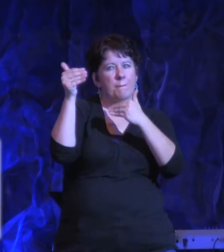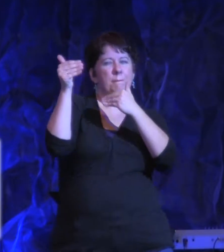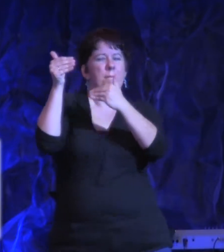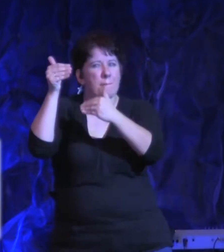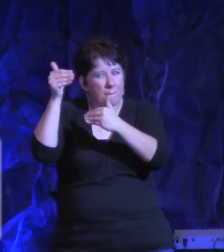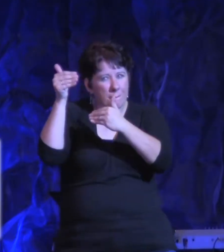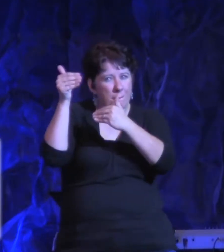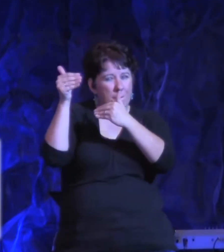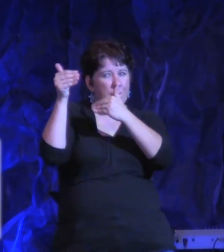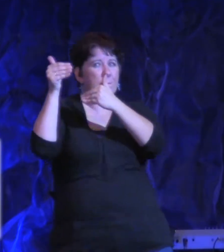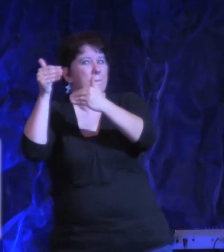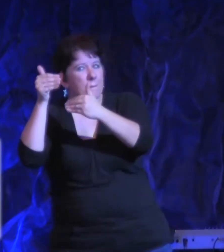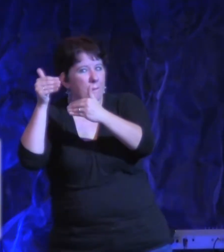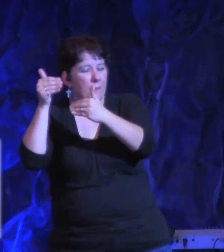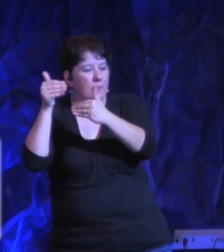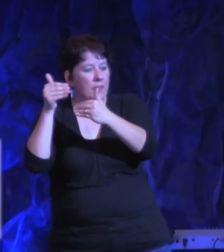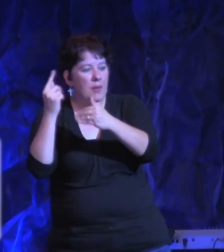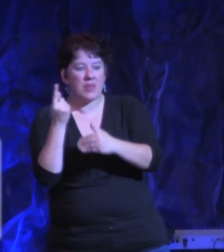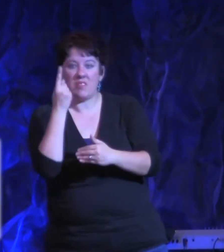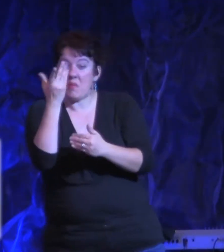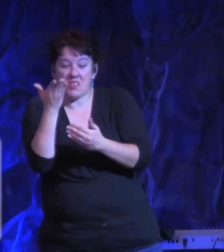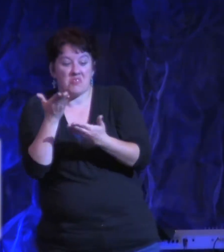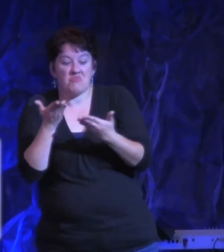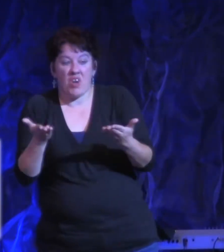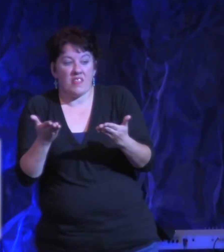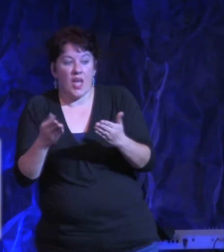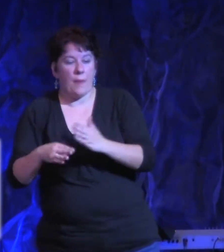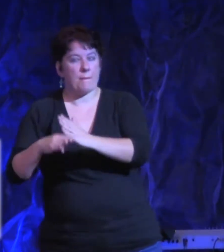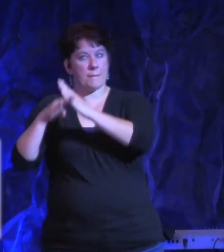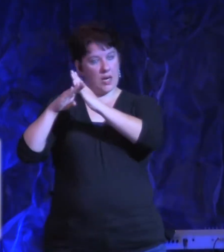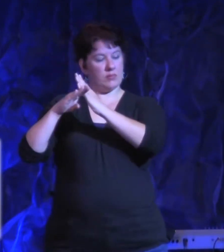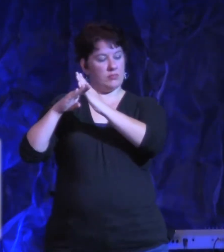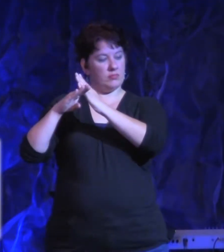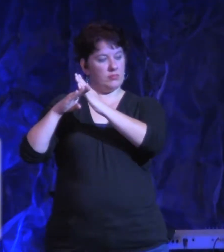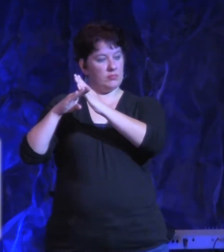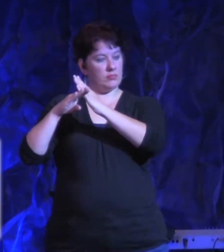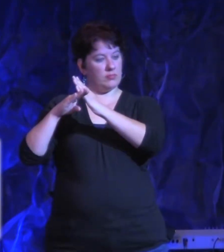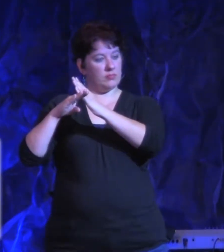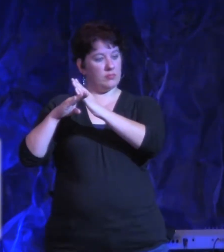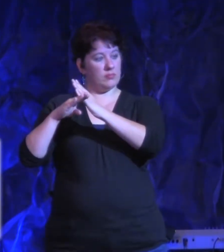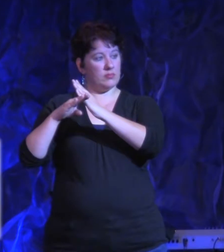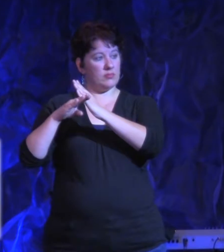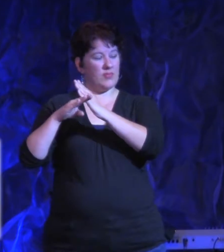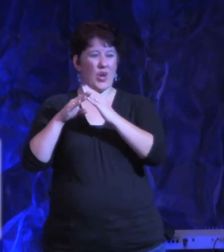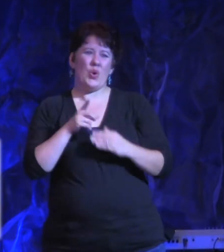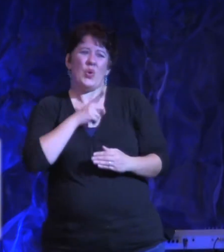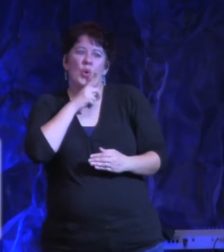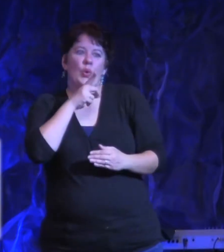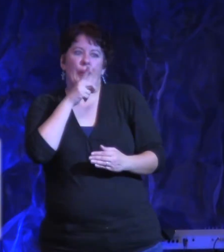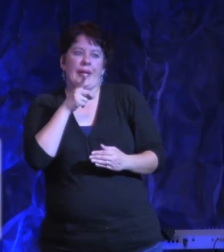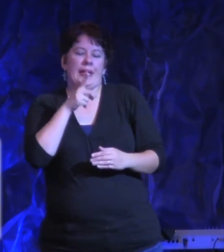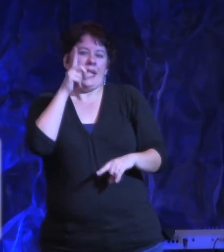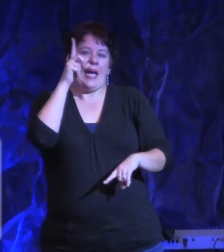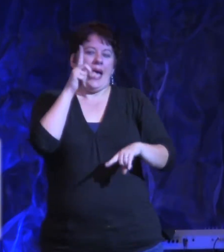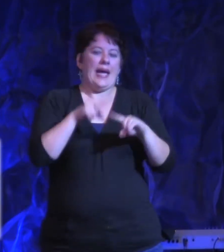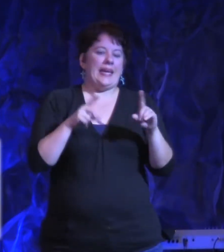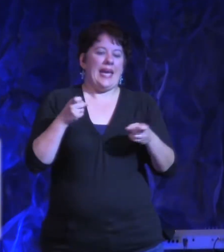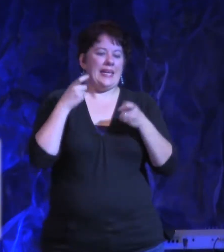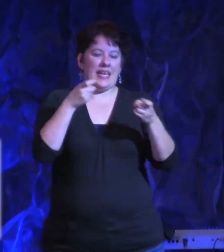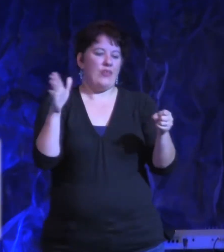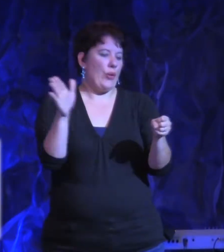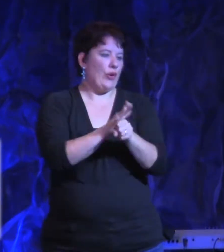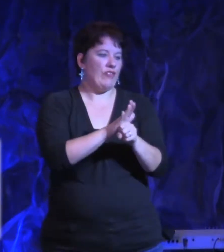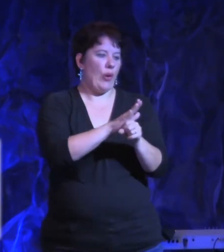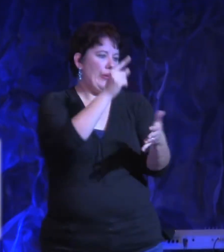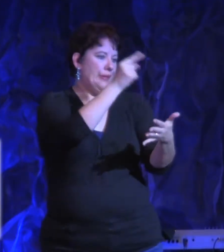and all the while there's this thing standing in the way. Well, there's no way for me to exhaust the list of barriers, but I just want to talk about